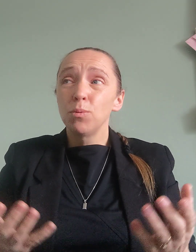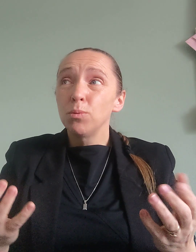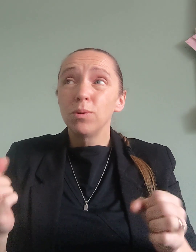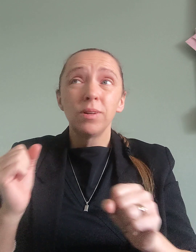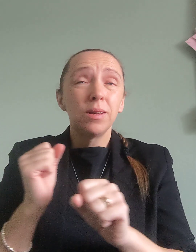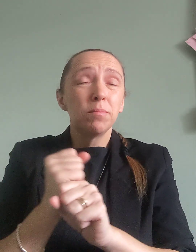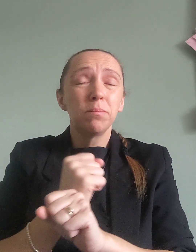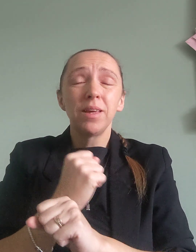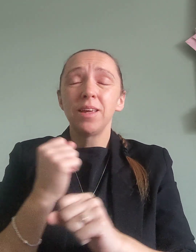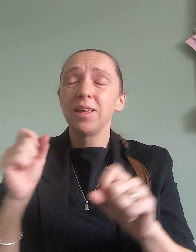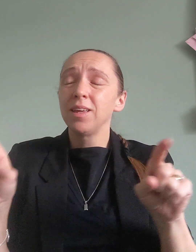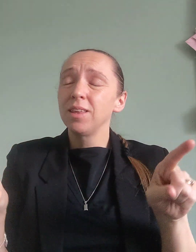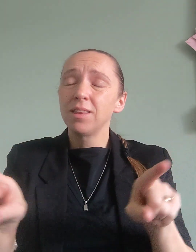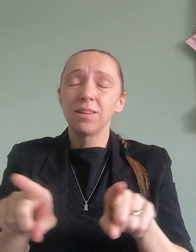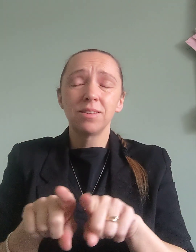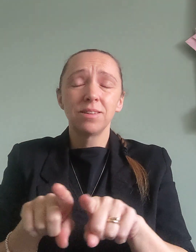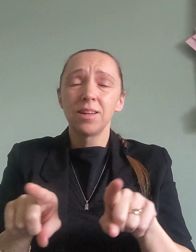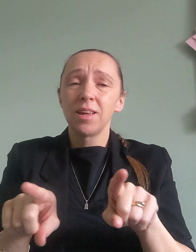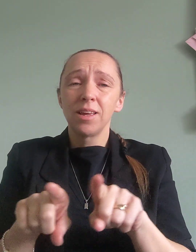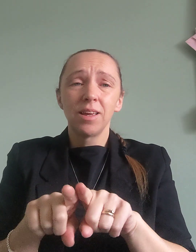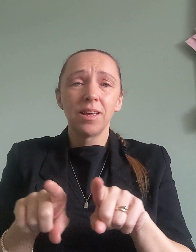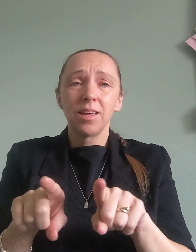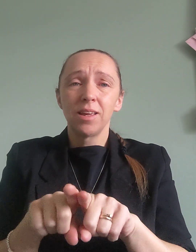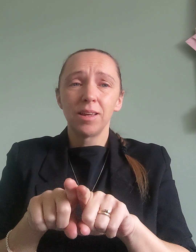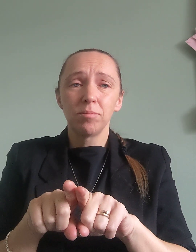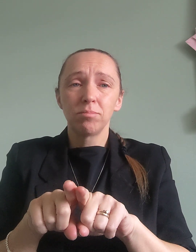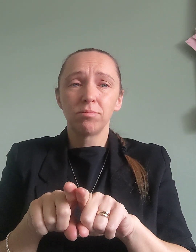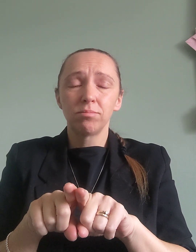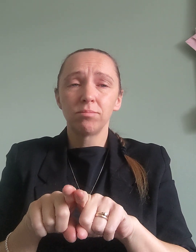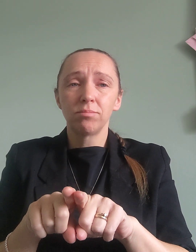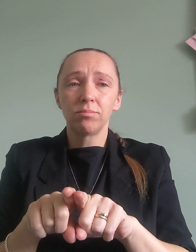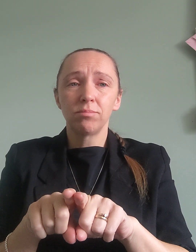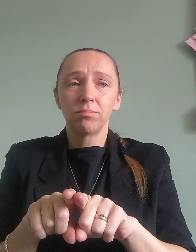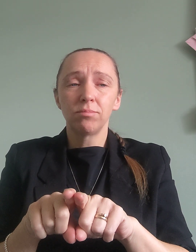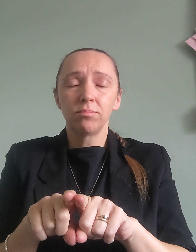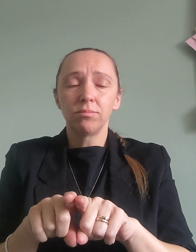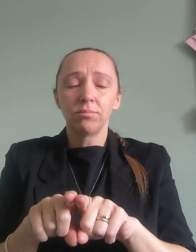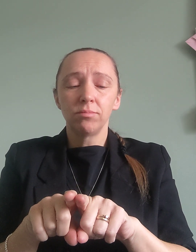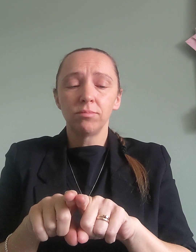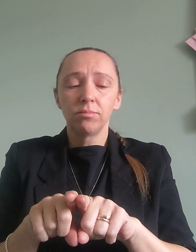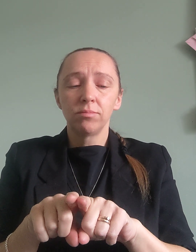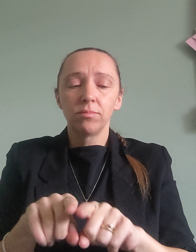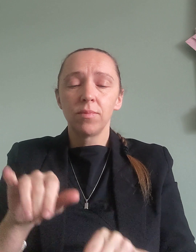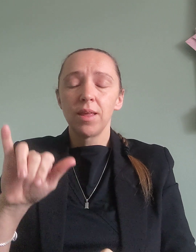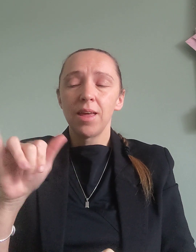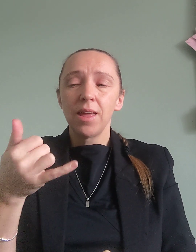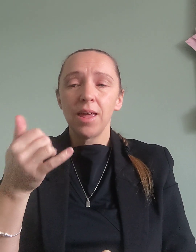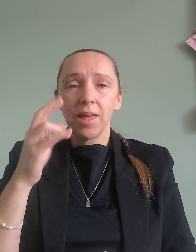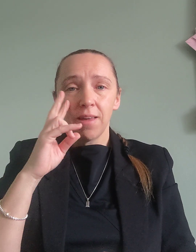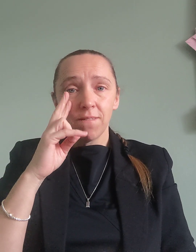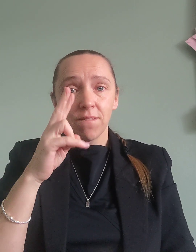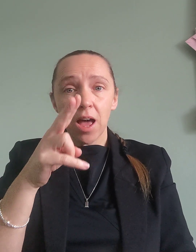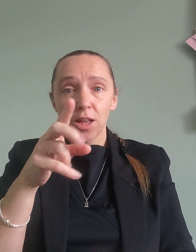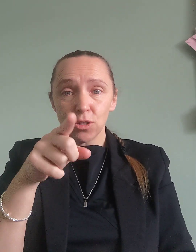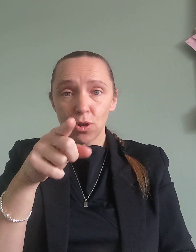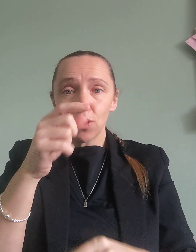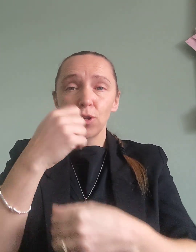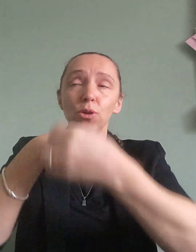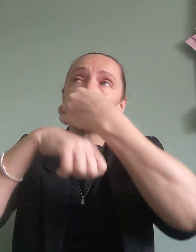Would it be the same, if I saw you